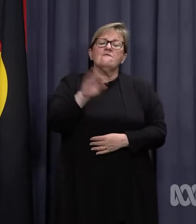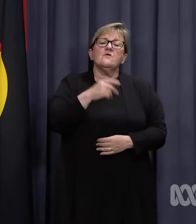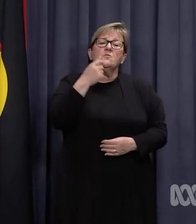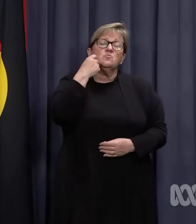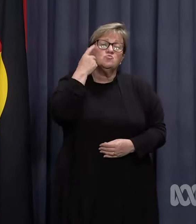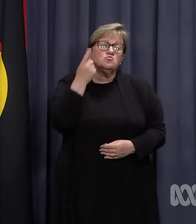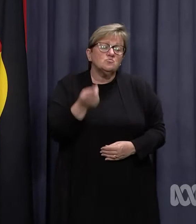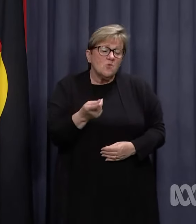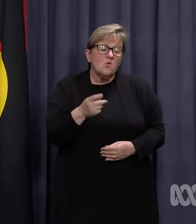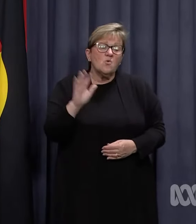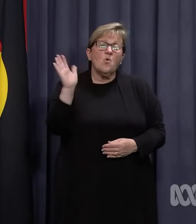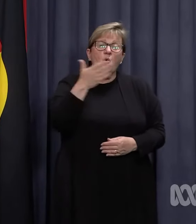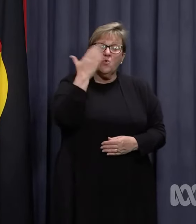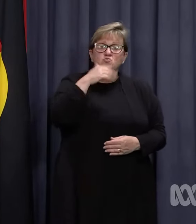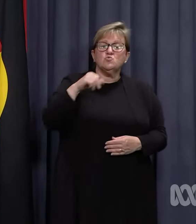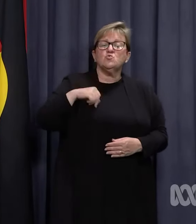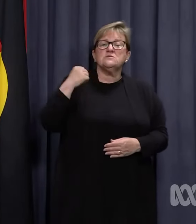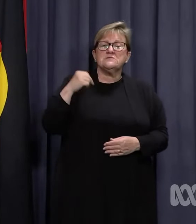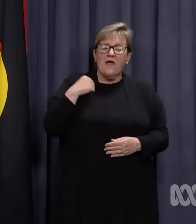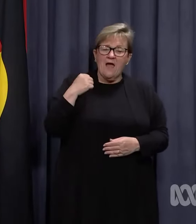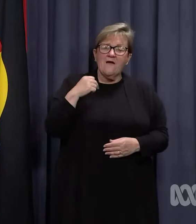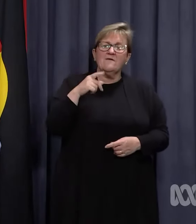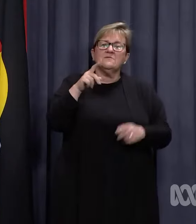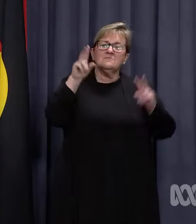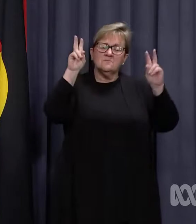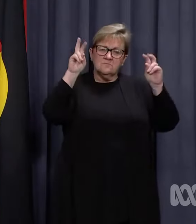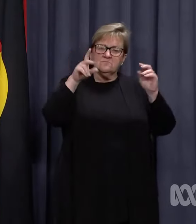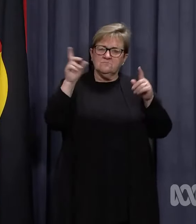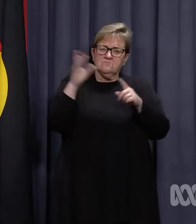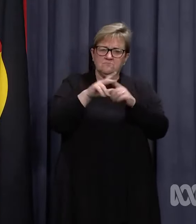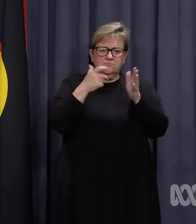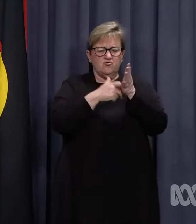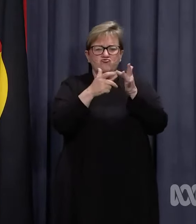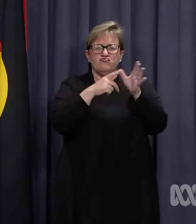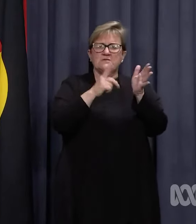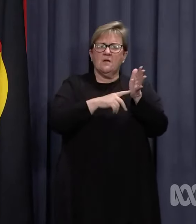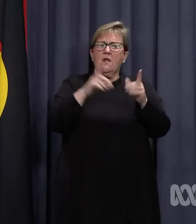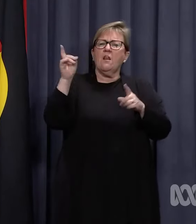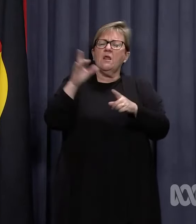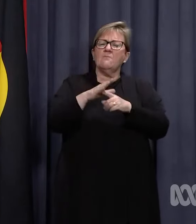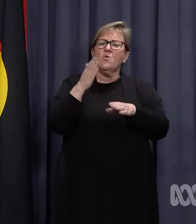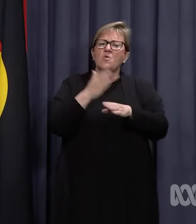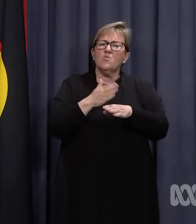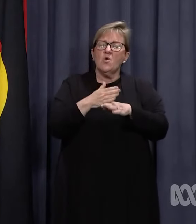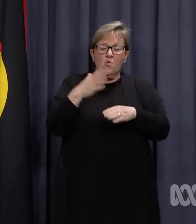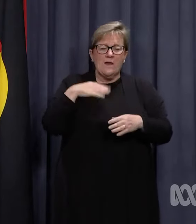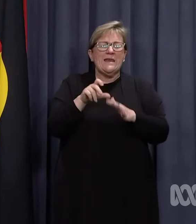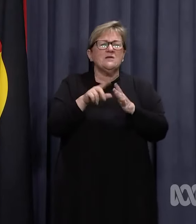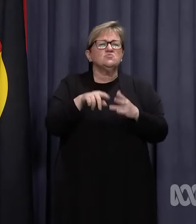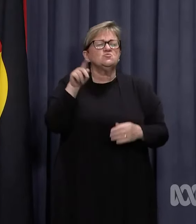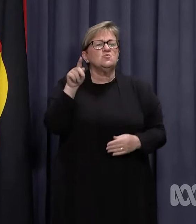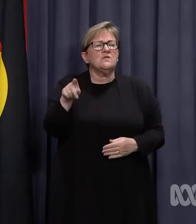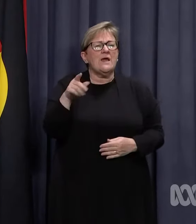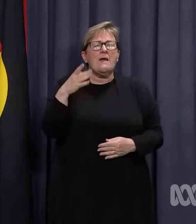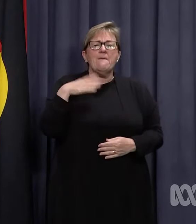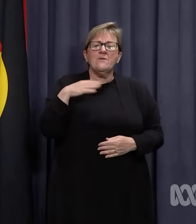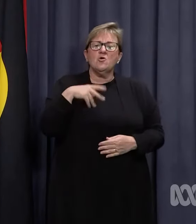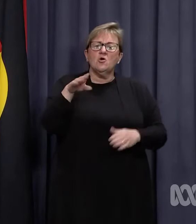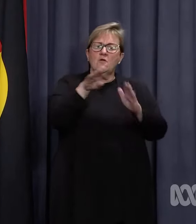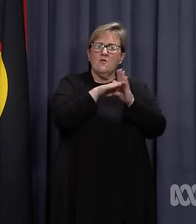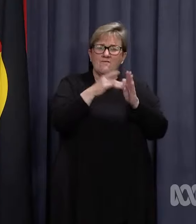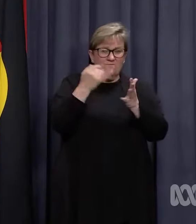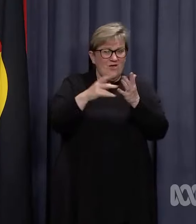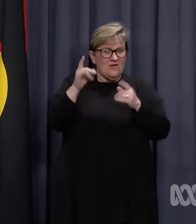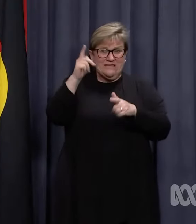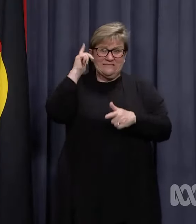tomorrow, all school staff will be classified as critical workers. This is necessary because of the critical role